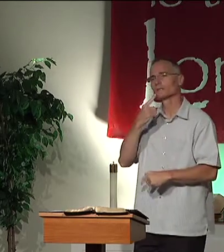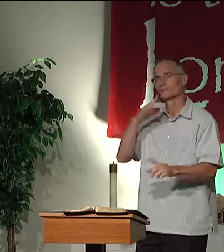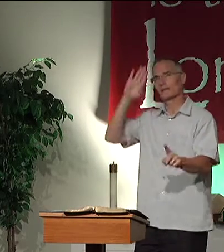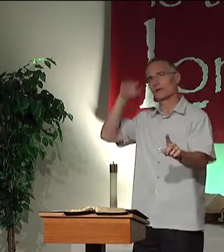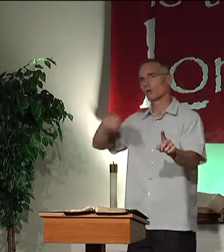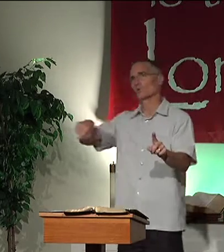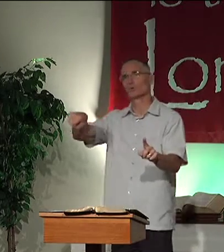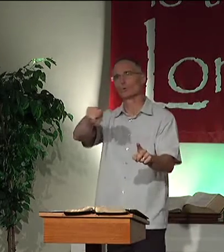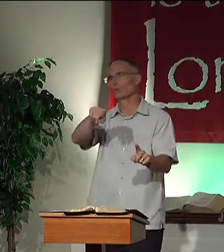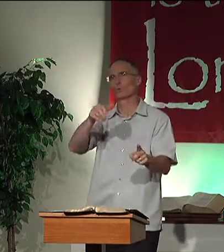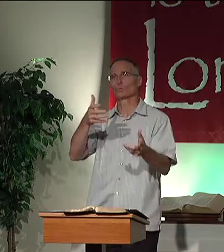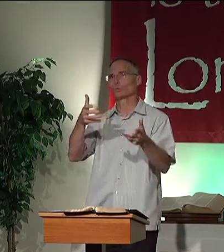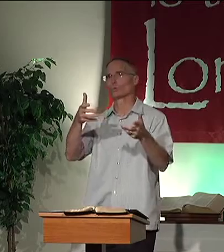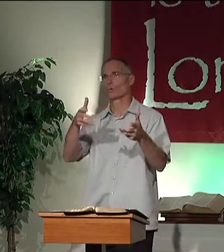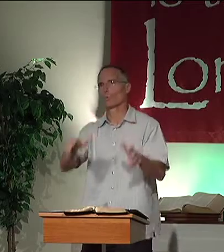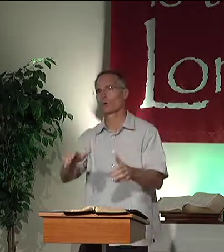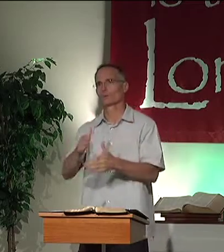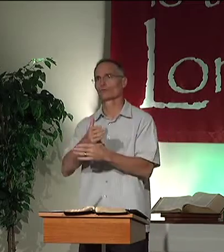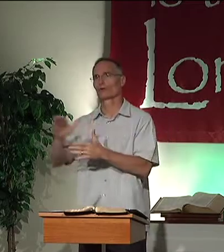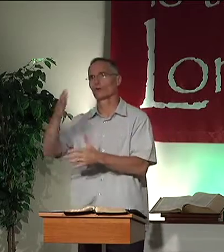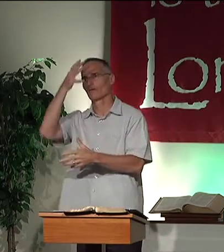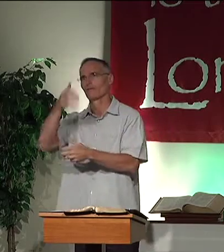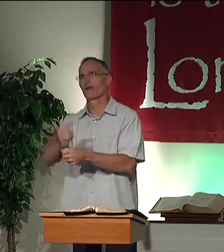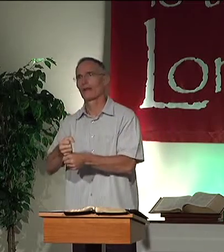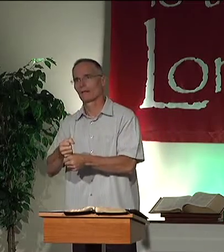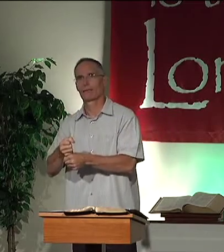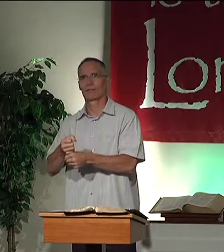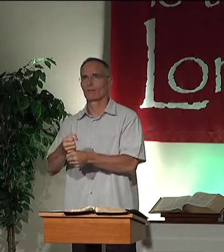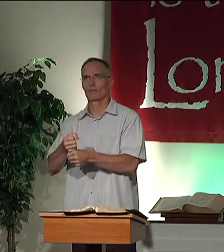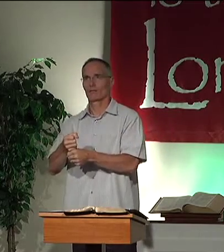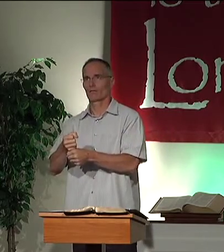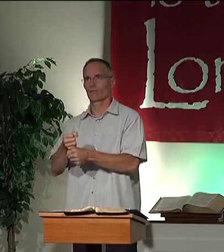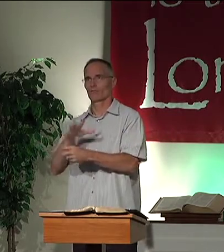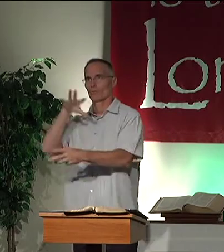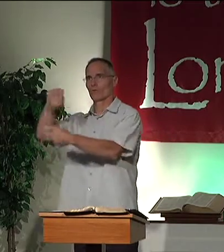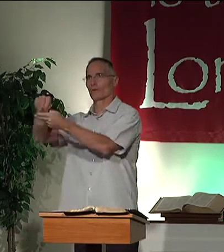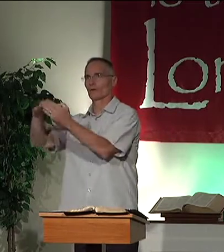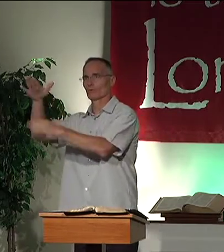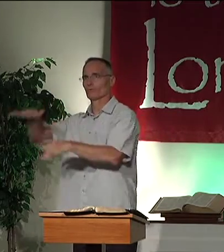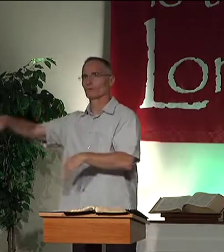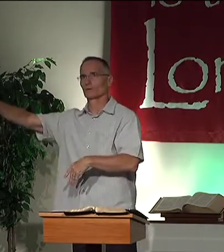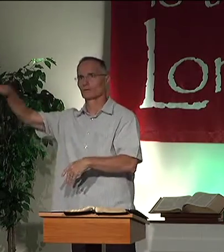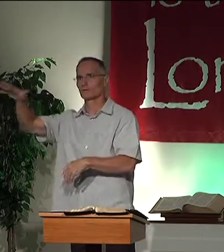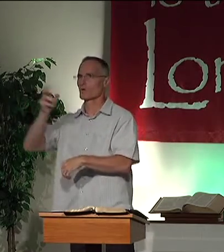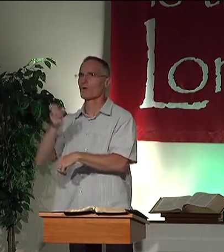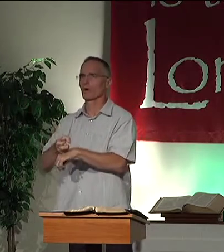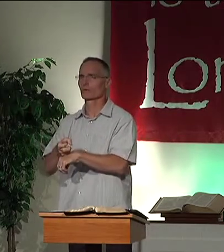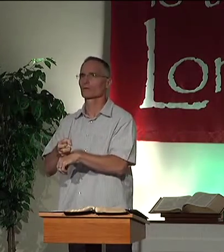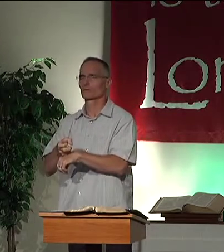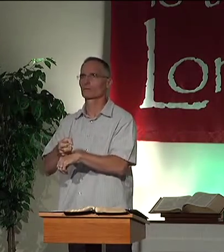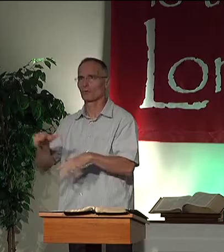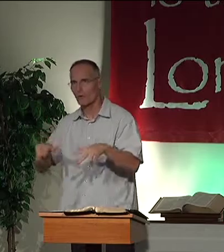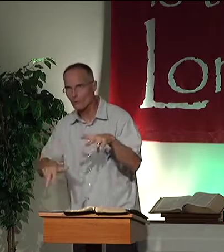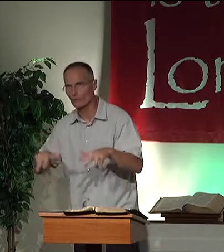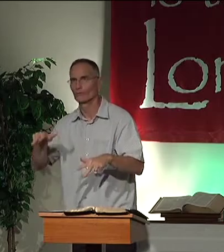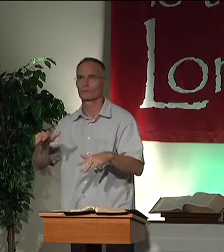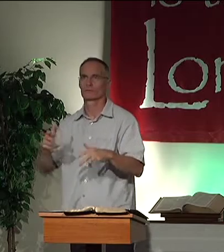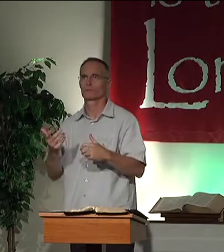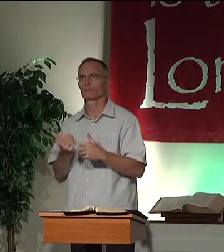Suppose Jesus said, I know you don't want to share your faith within the community. It's hard. It's